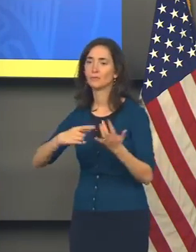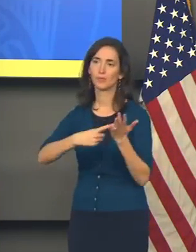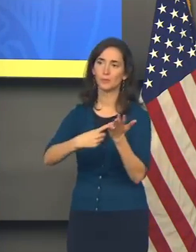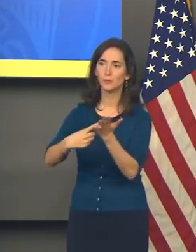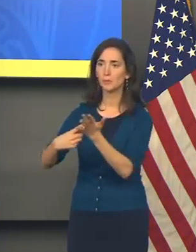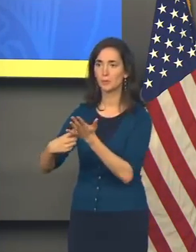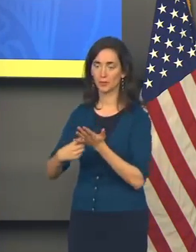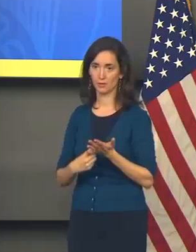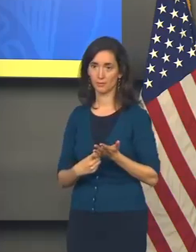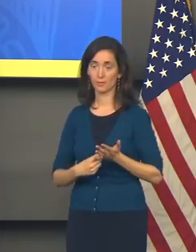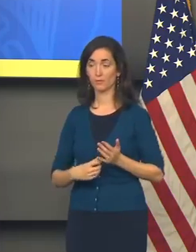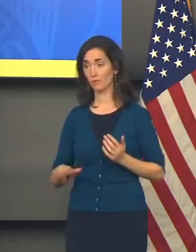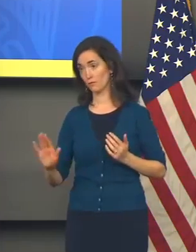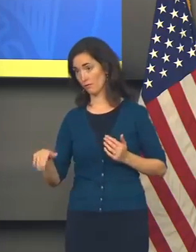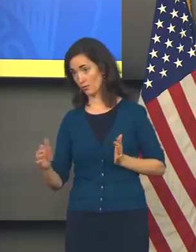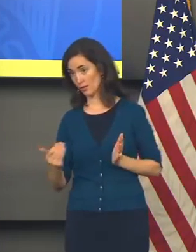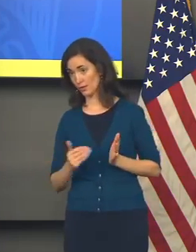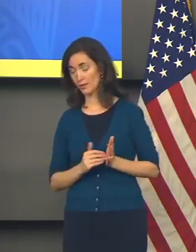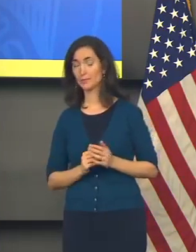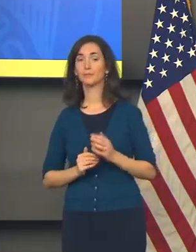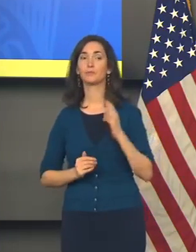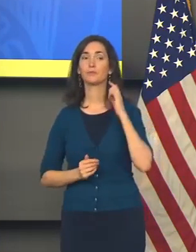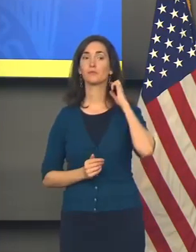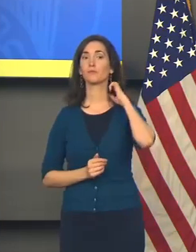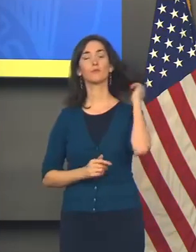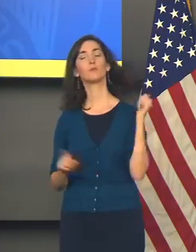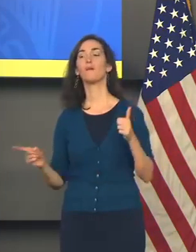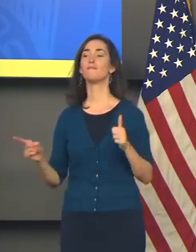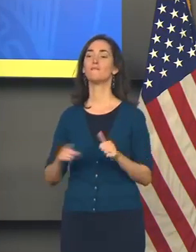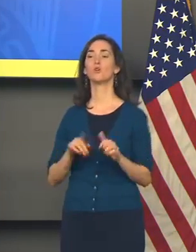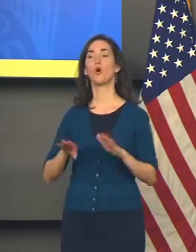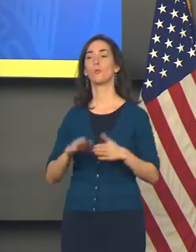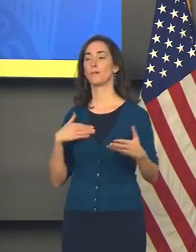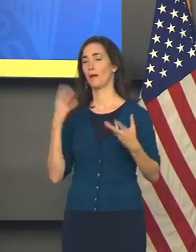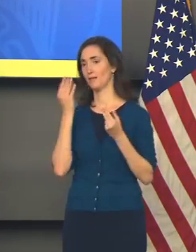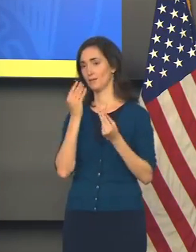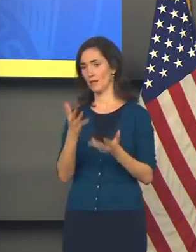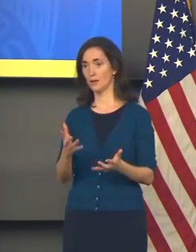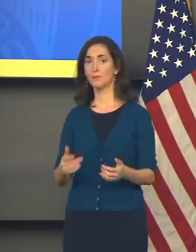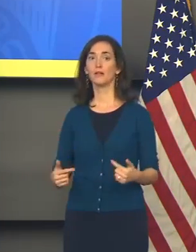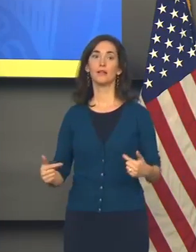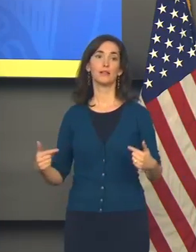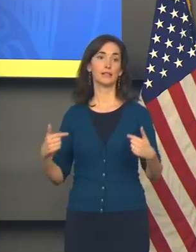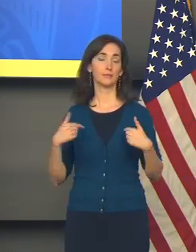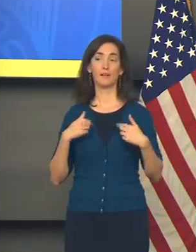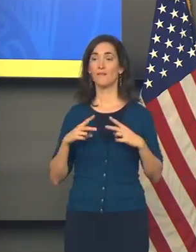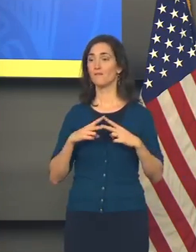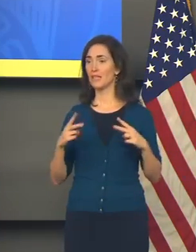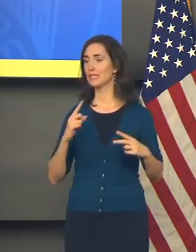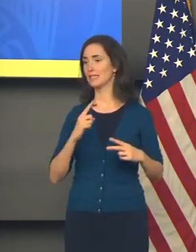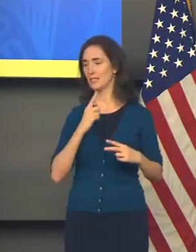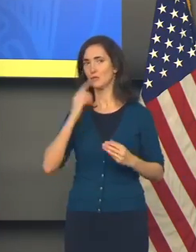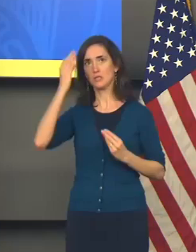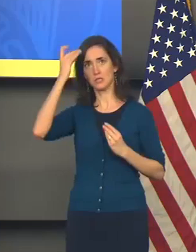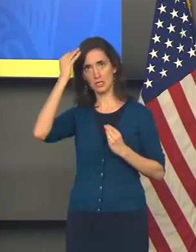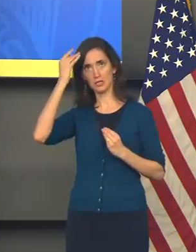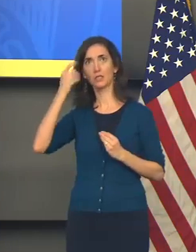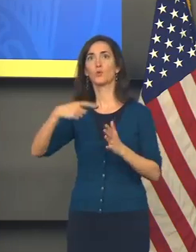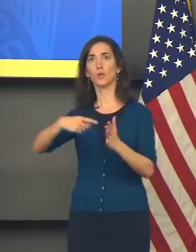And again, as I said at the outset, this is something that I am very seriously considering.